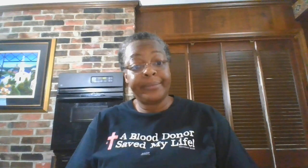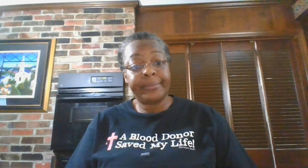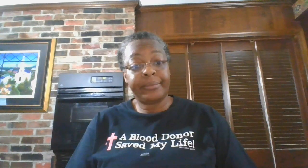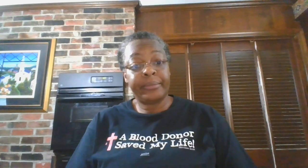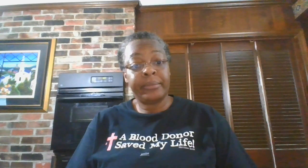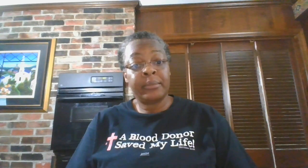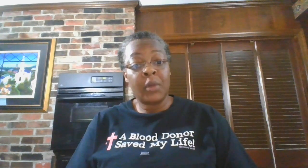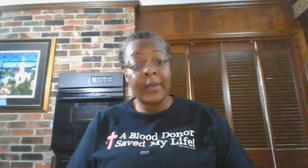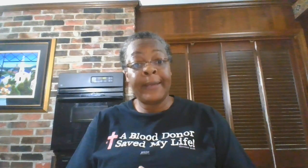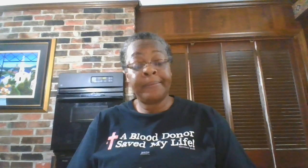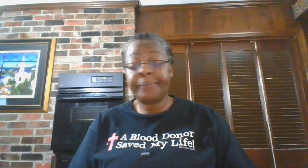Okay.